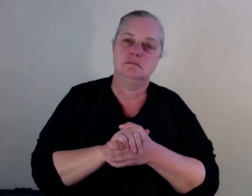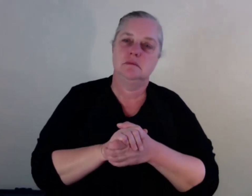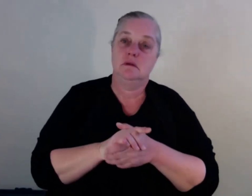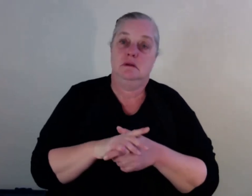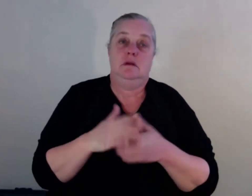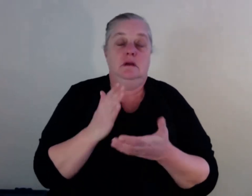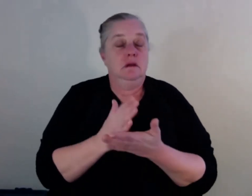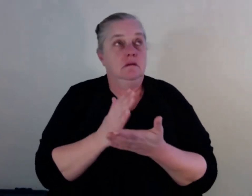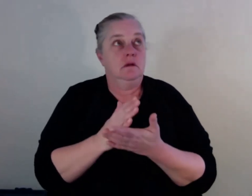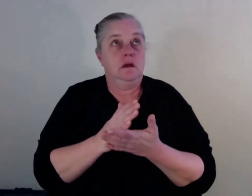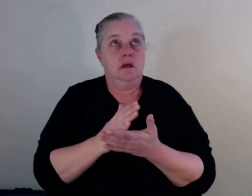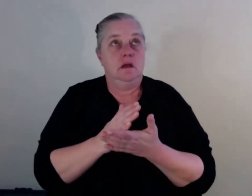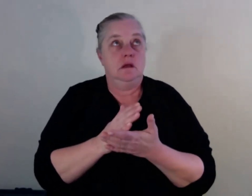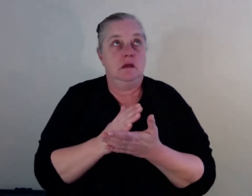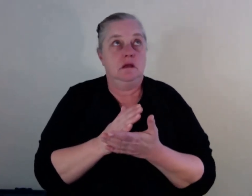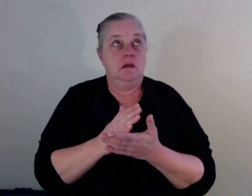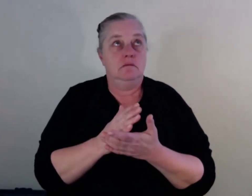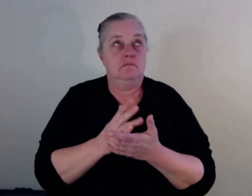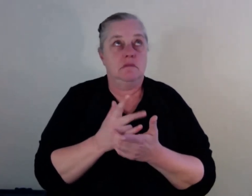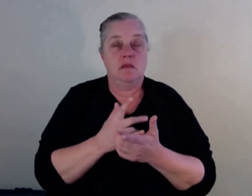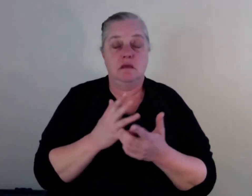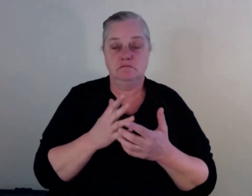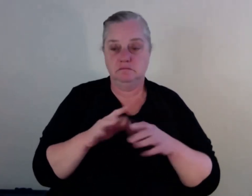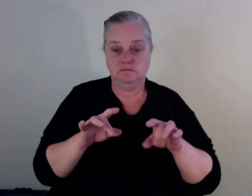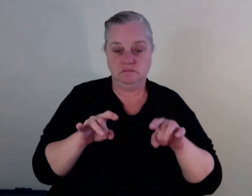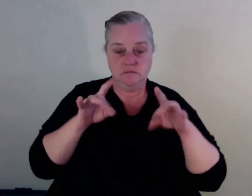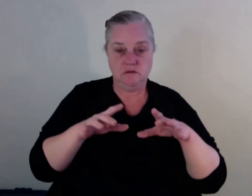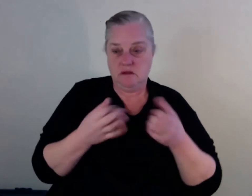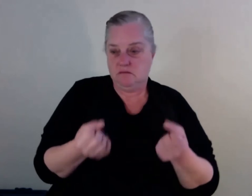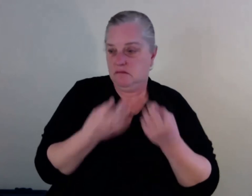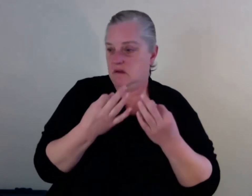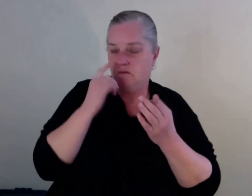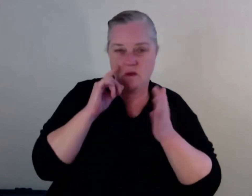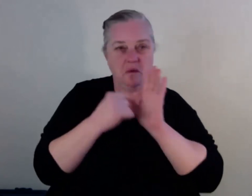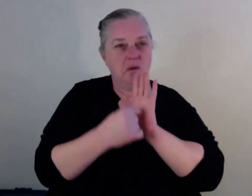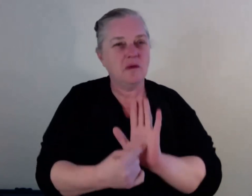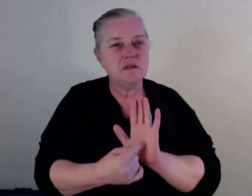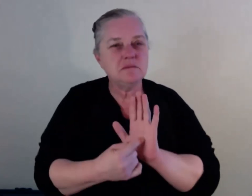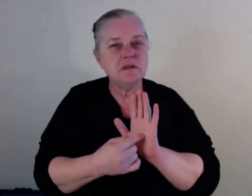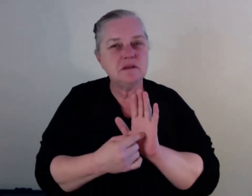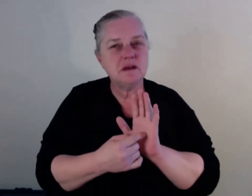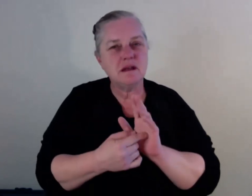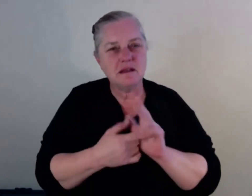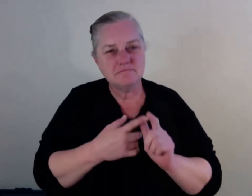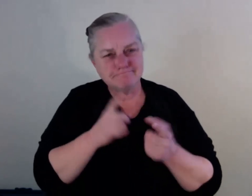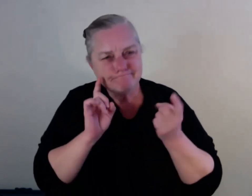alarming. The lack of, uh, you know, significant Aboriginal events, dates, you know, like just,